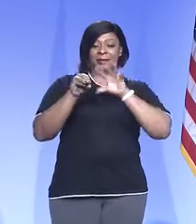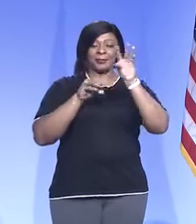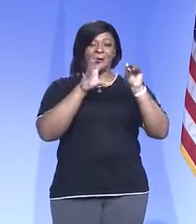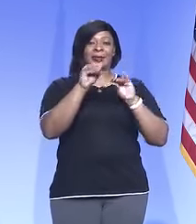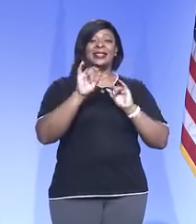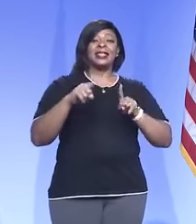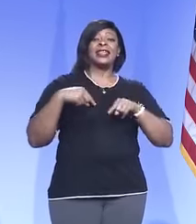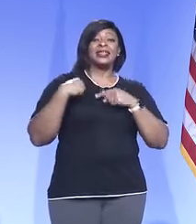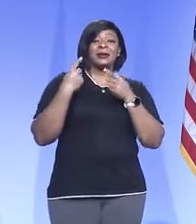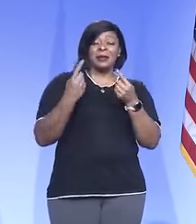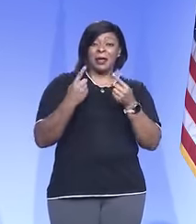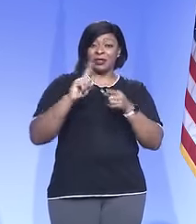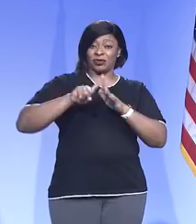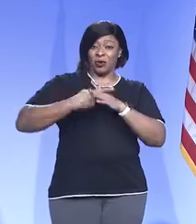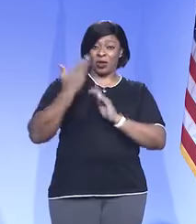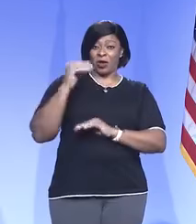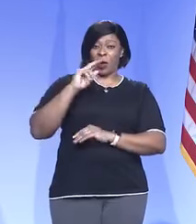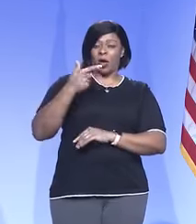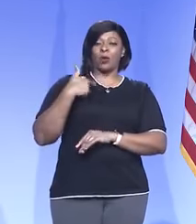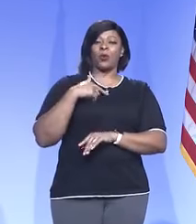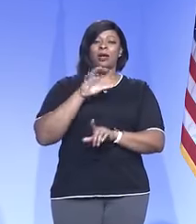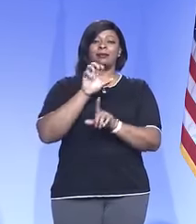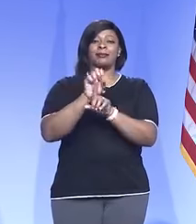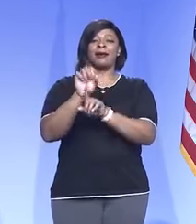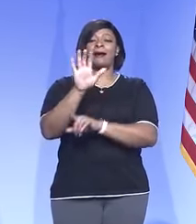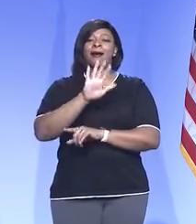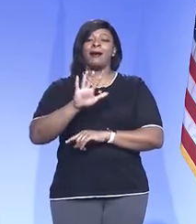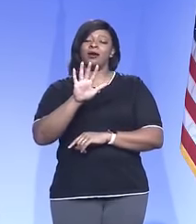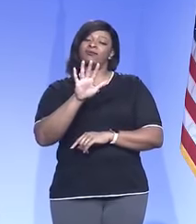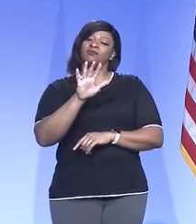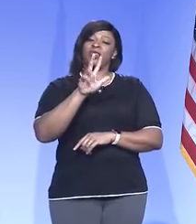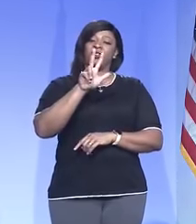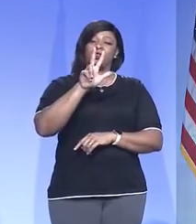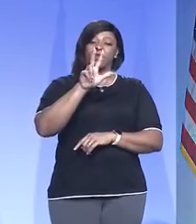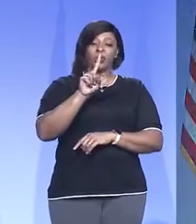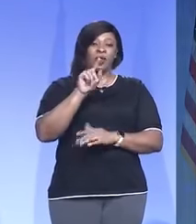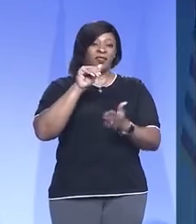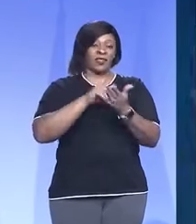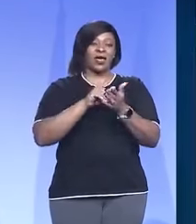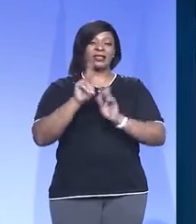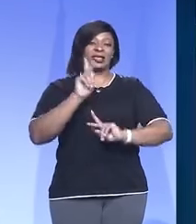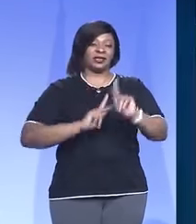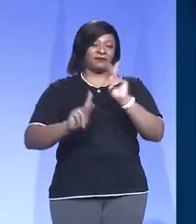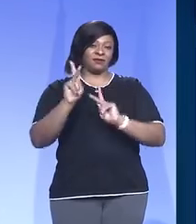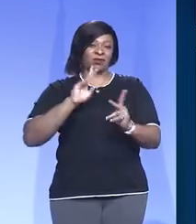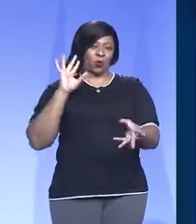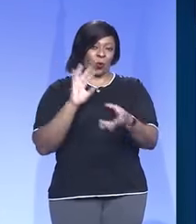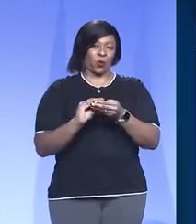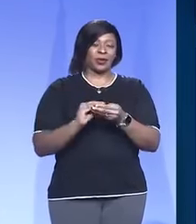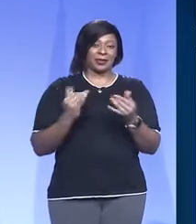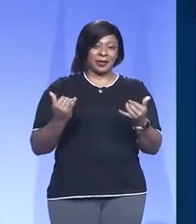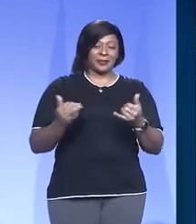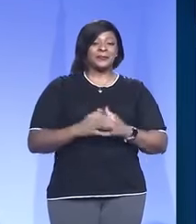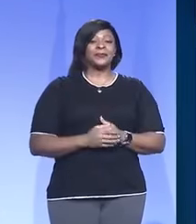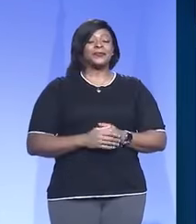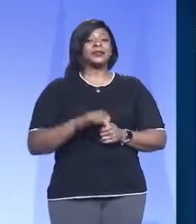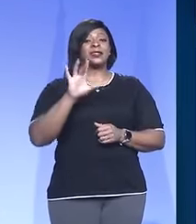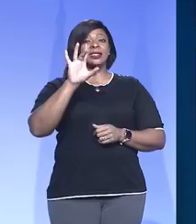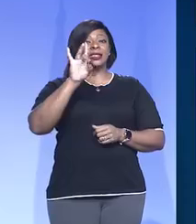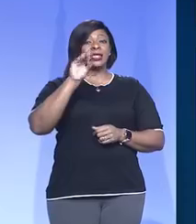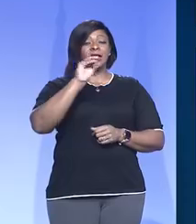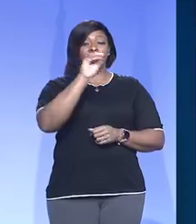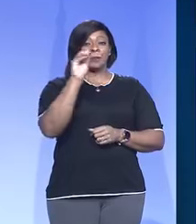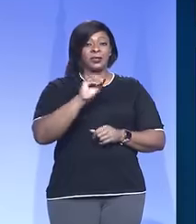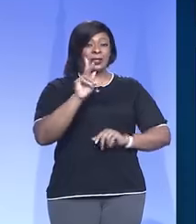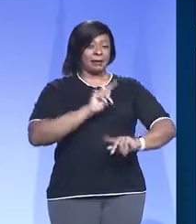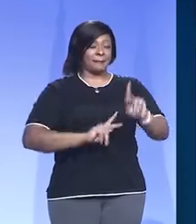began in August, we have screened over 31,000 individuals. About 80% of